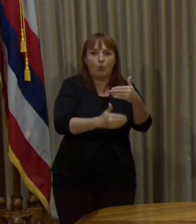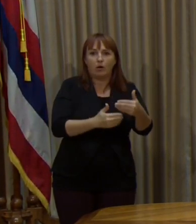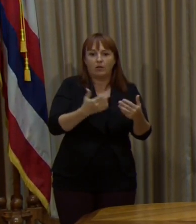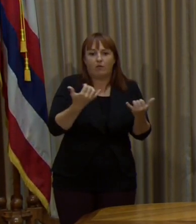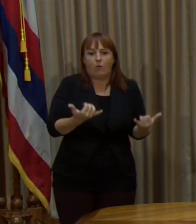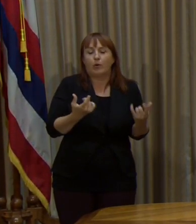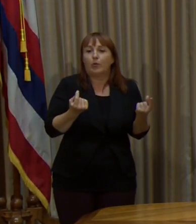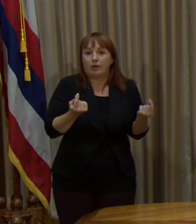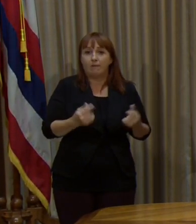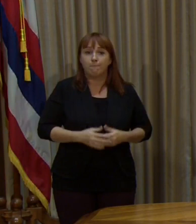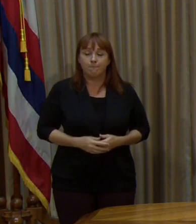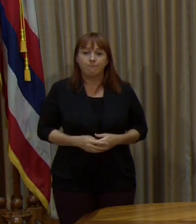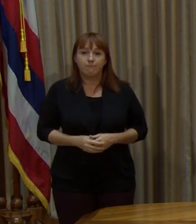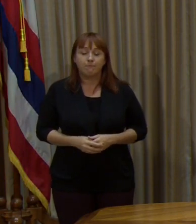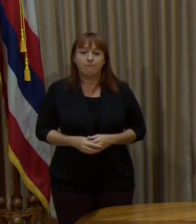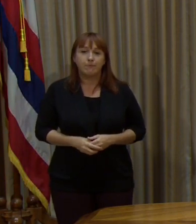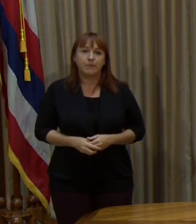been doing.